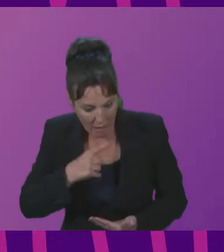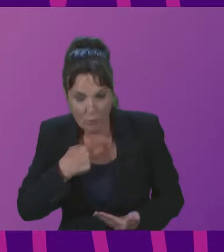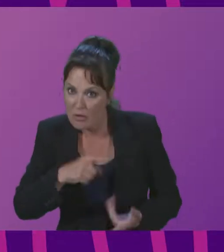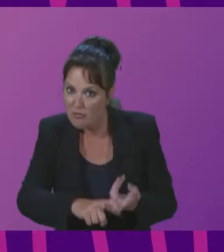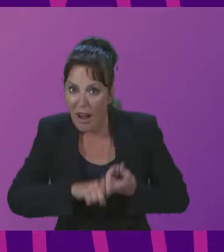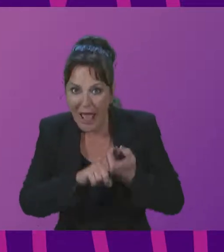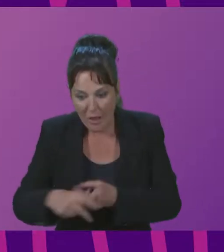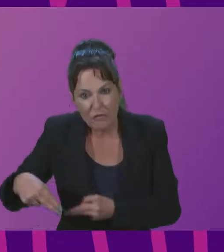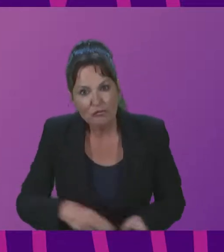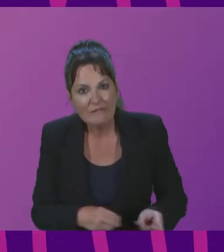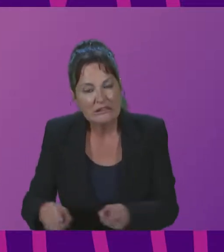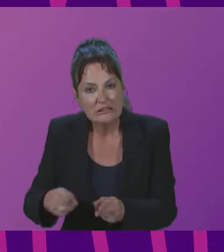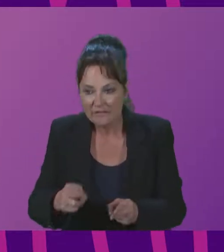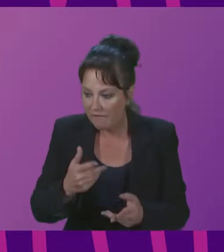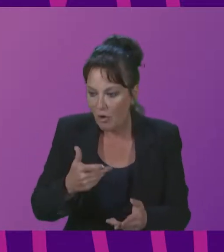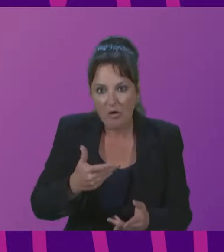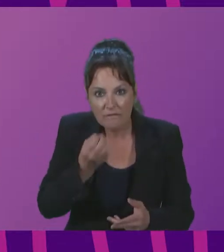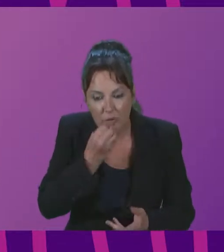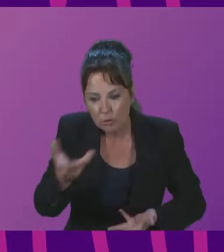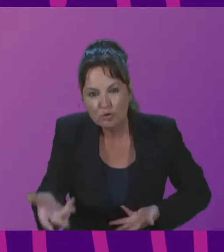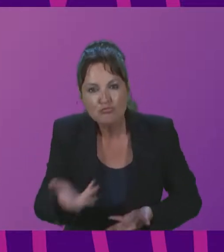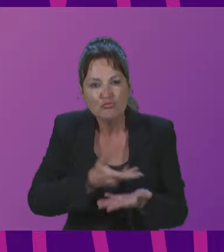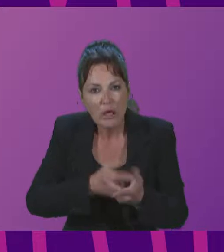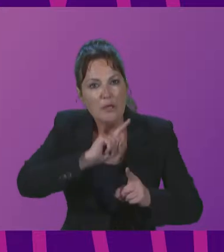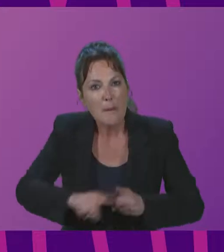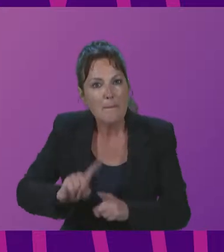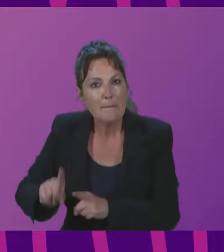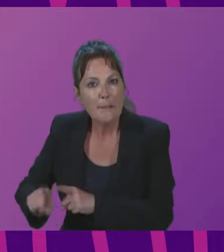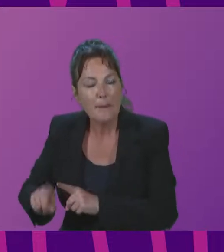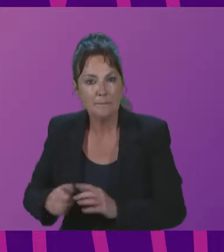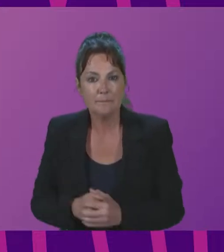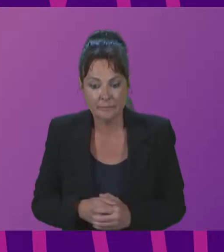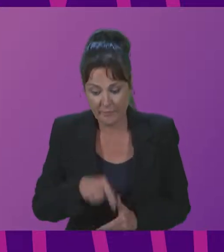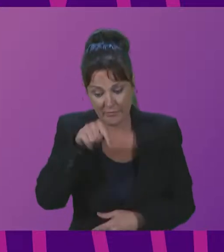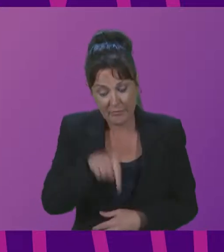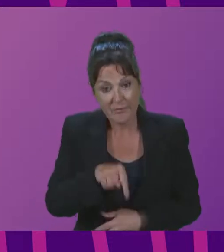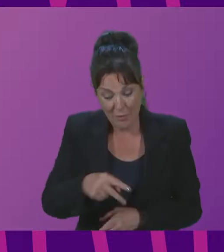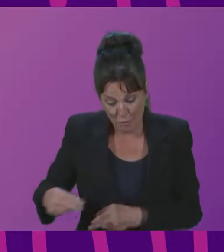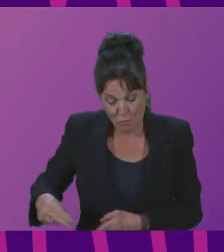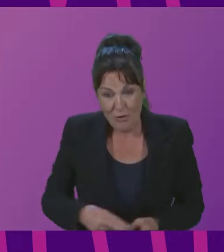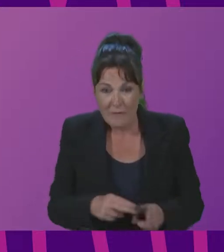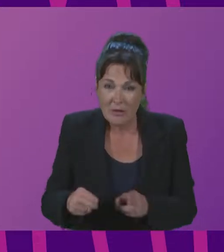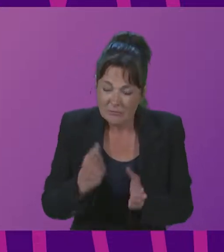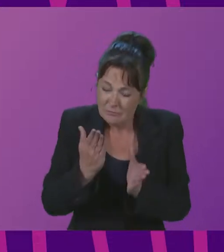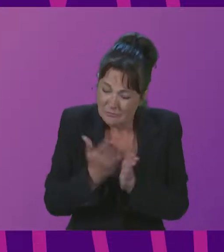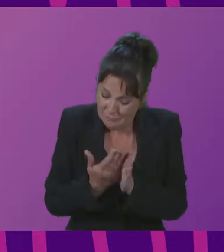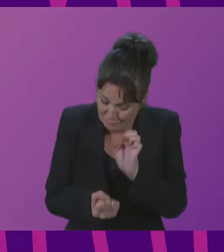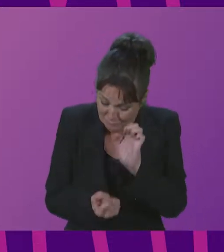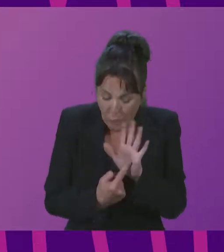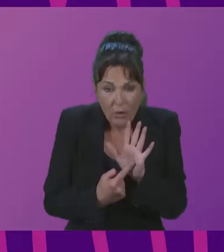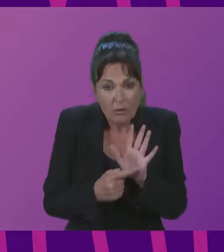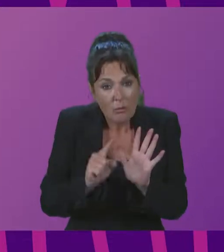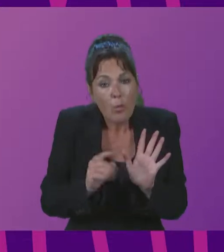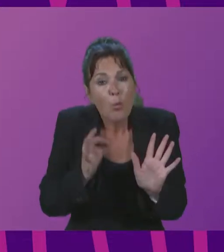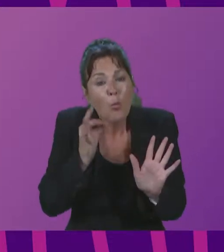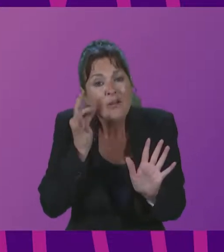which signifies the importance of water in our